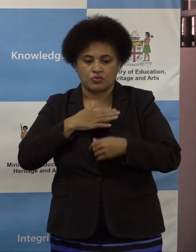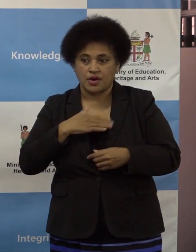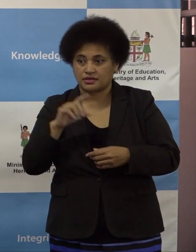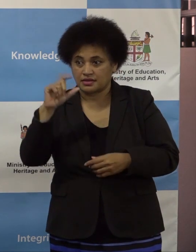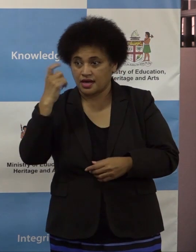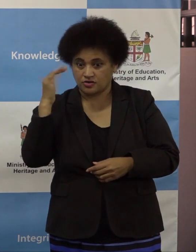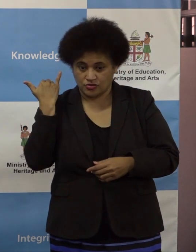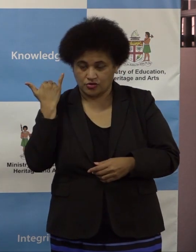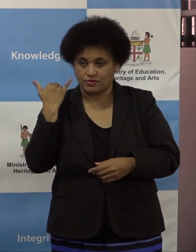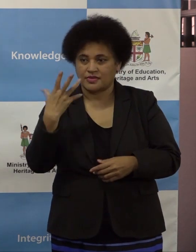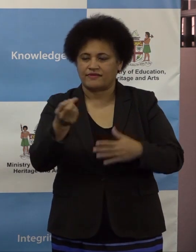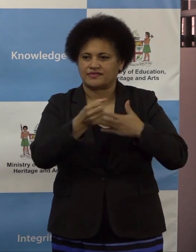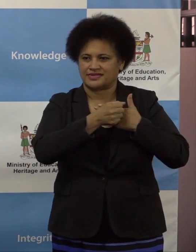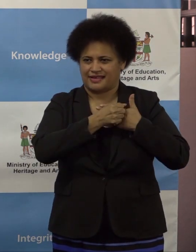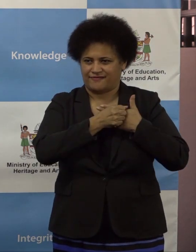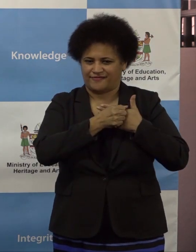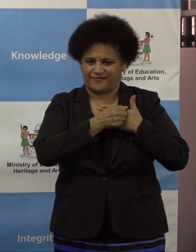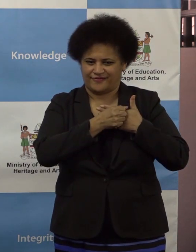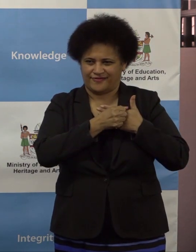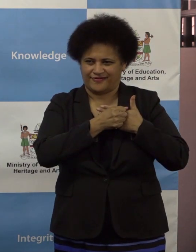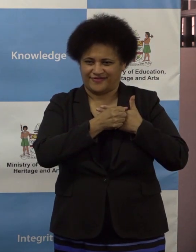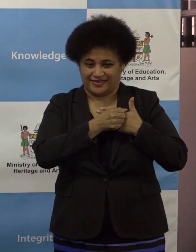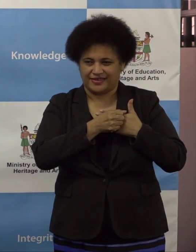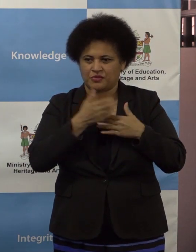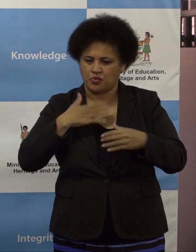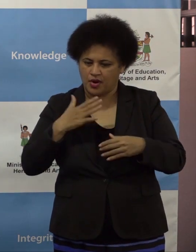more and more school children are vaccinated.